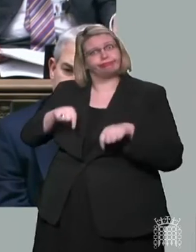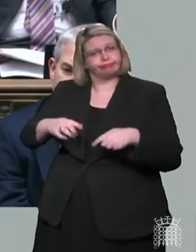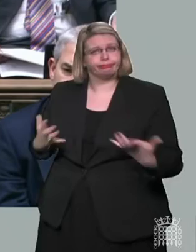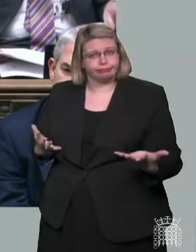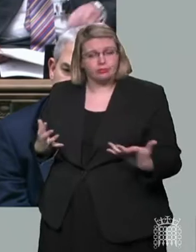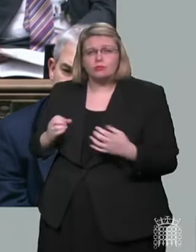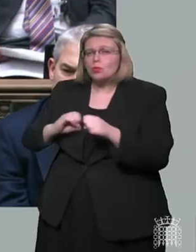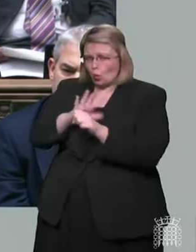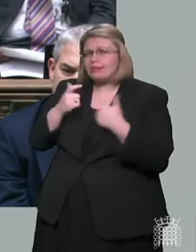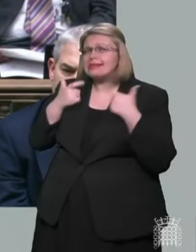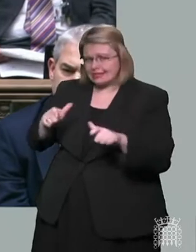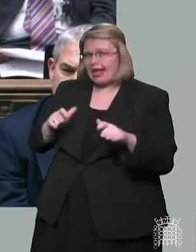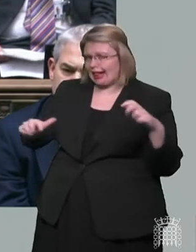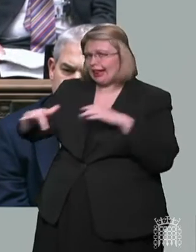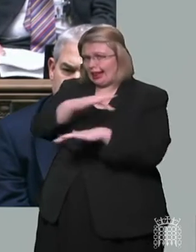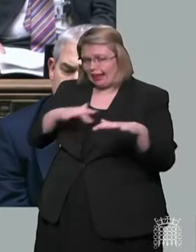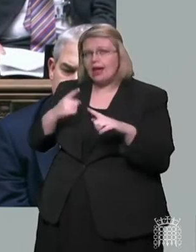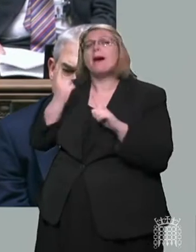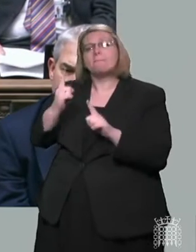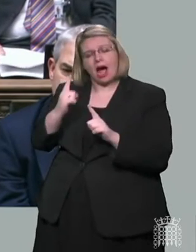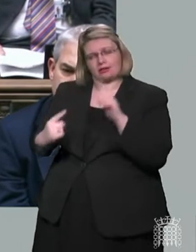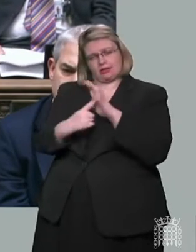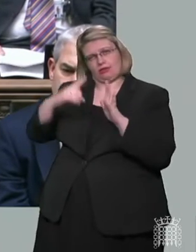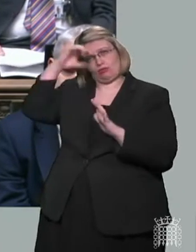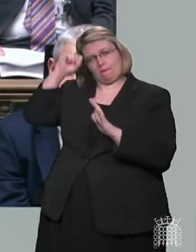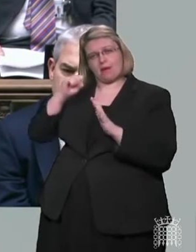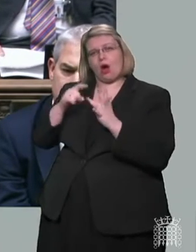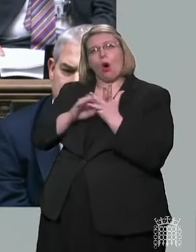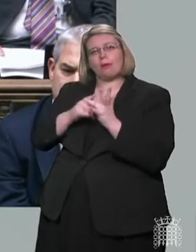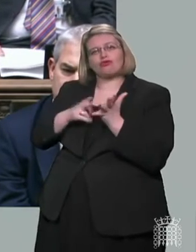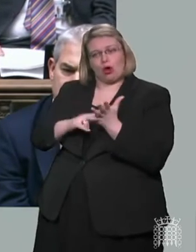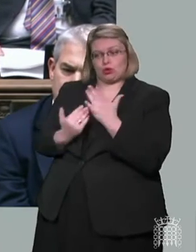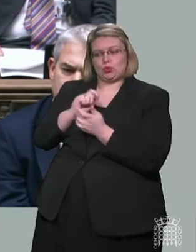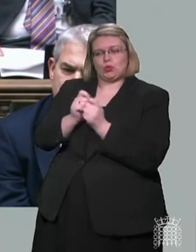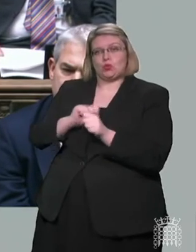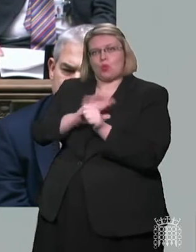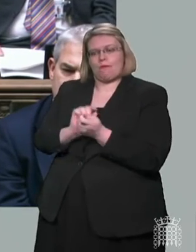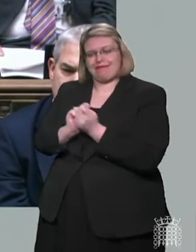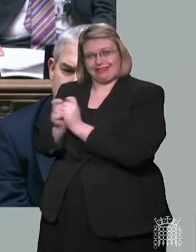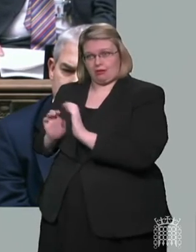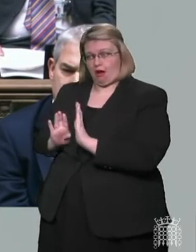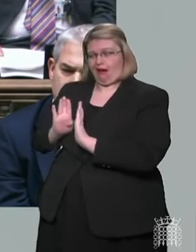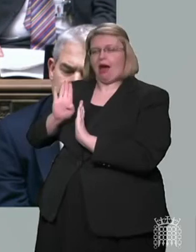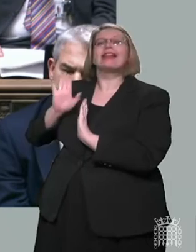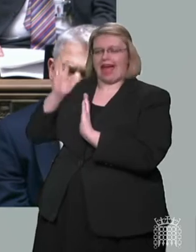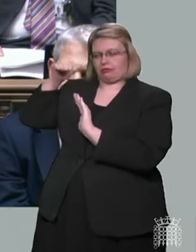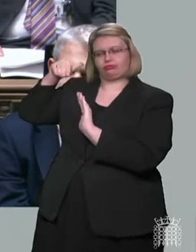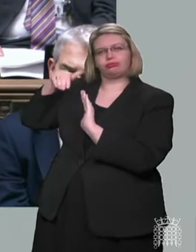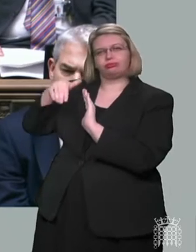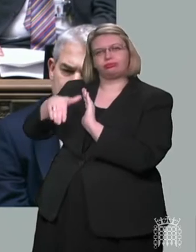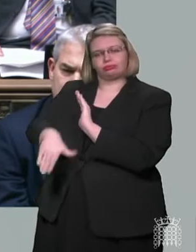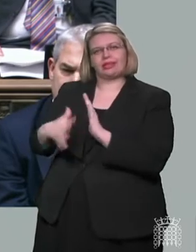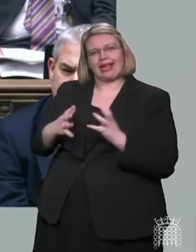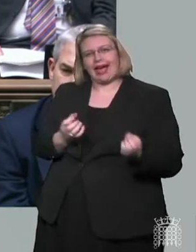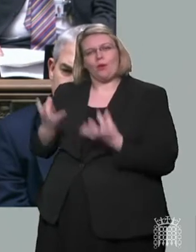we have now passed the peak of the Omicron wave. With cases falling, hospitalisations in England now